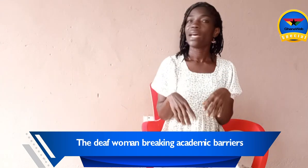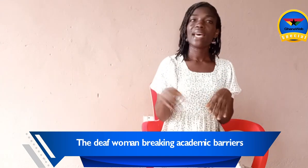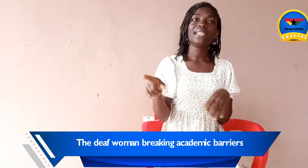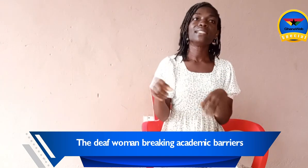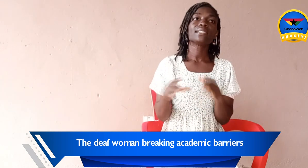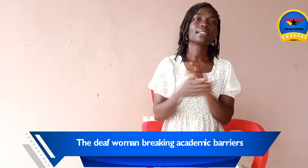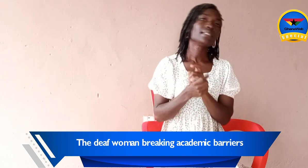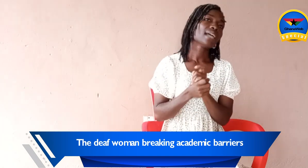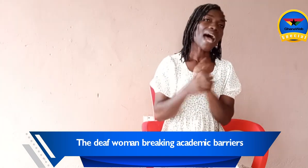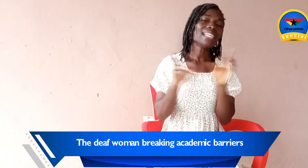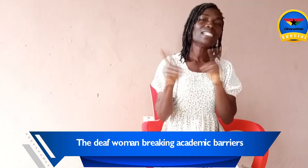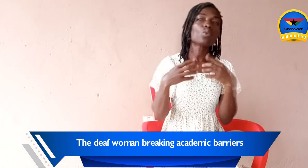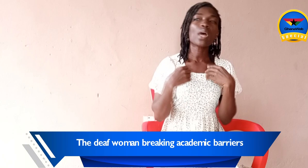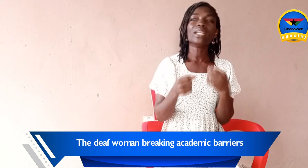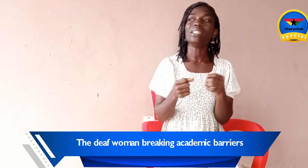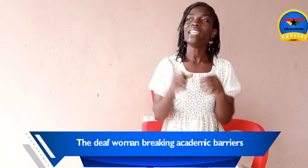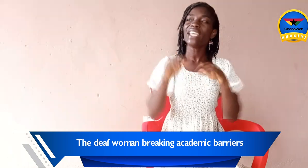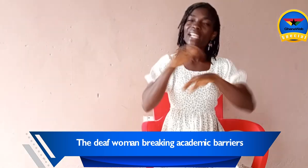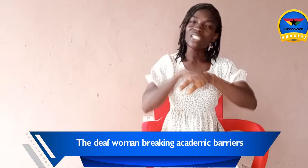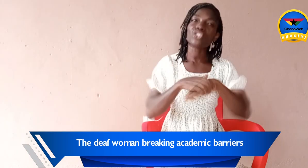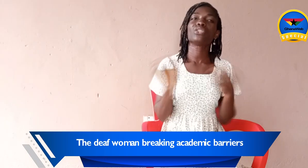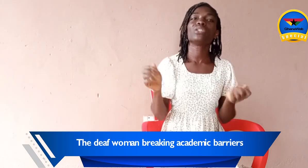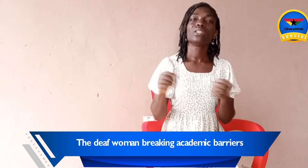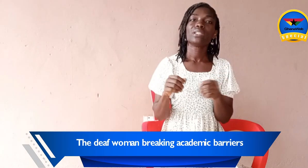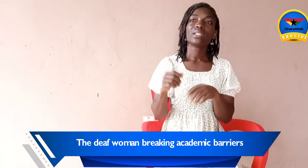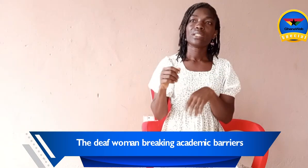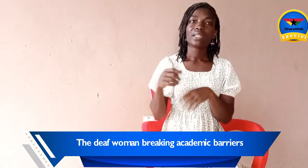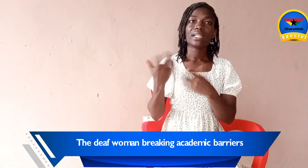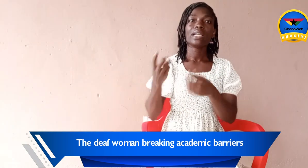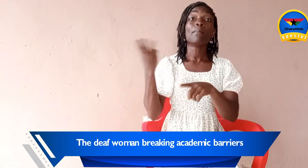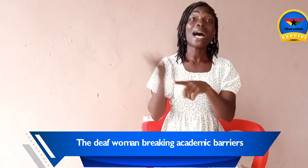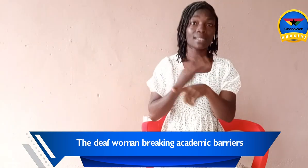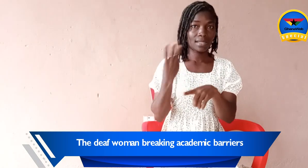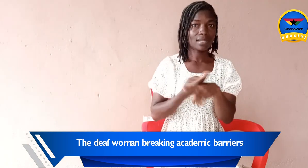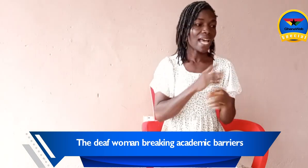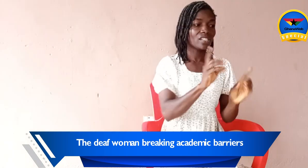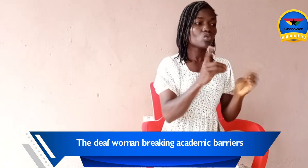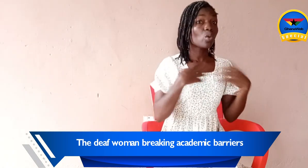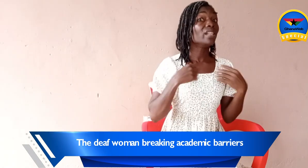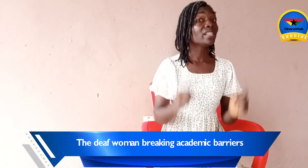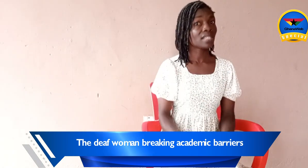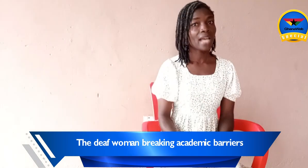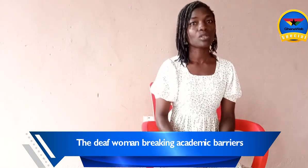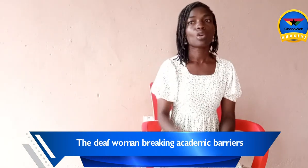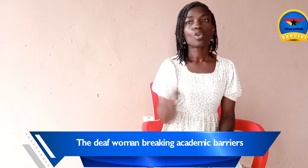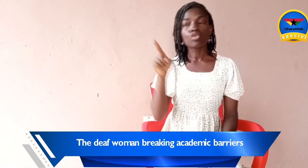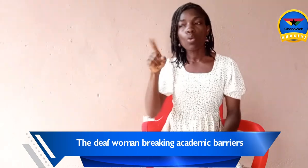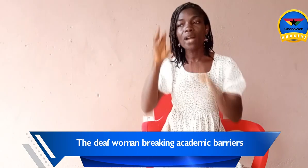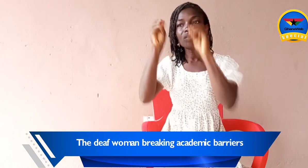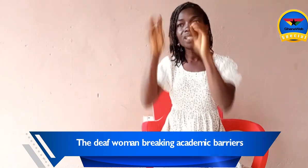And I did well in English, in the maths. I didn't do well in the science. So one of the teachers